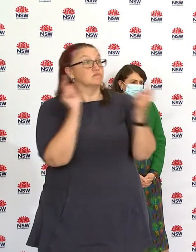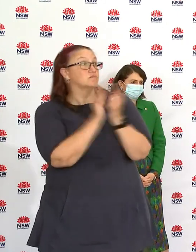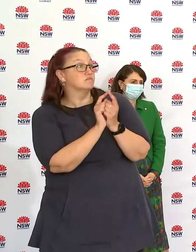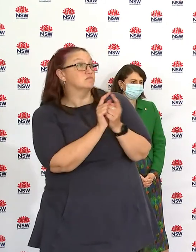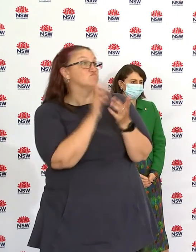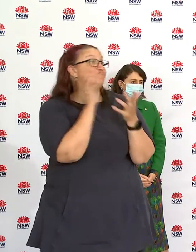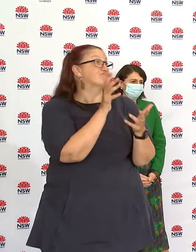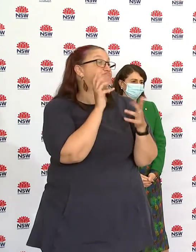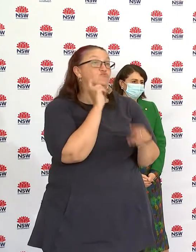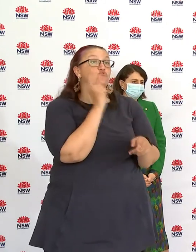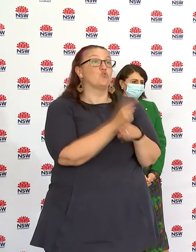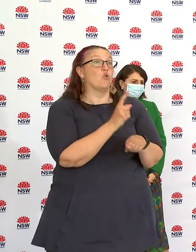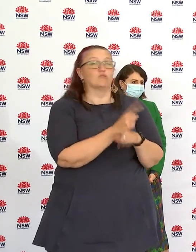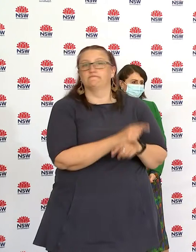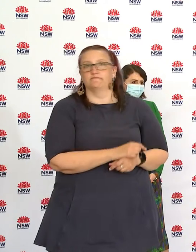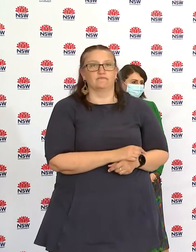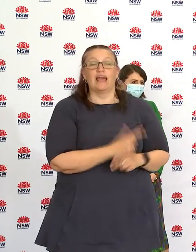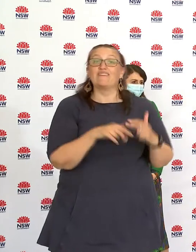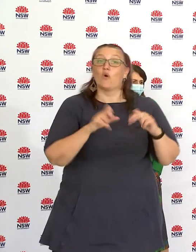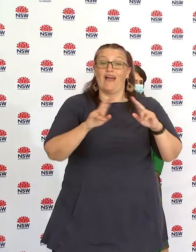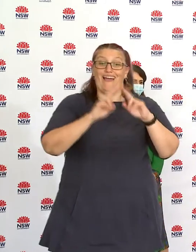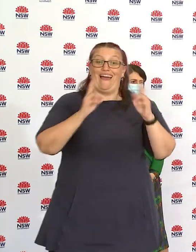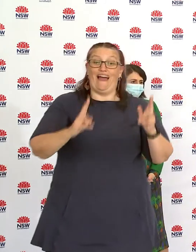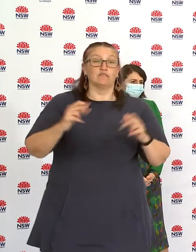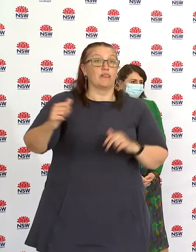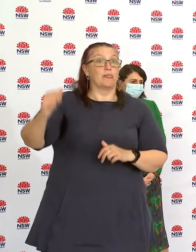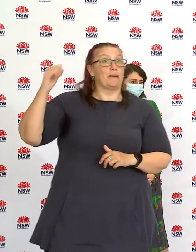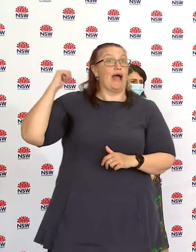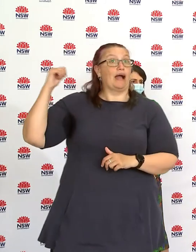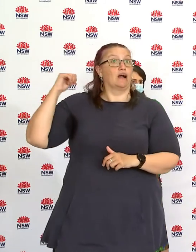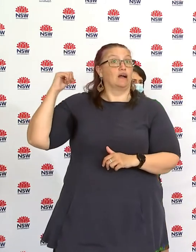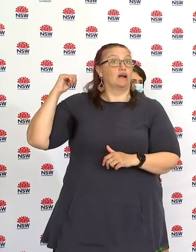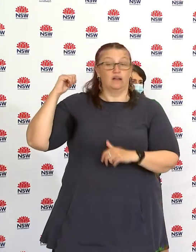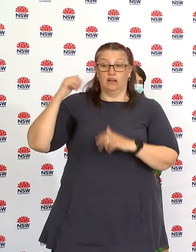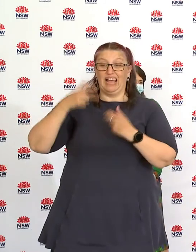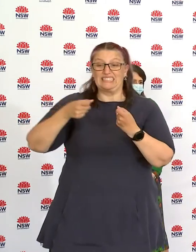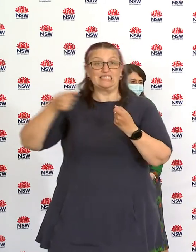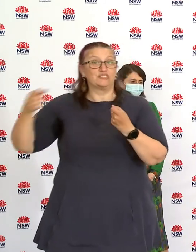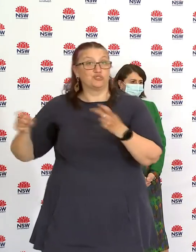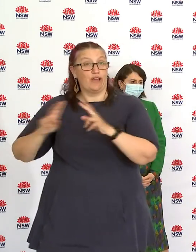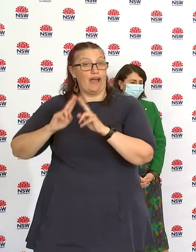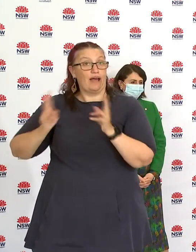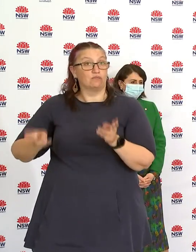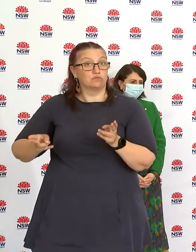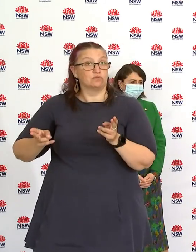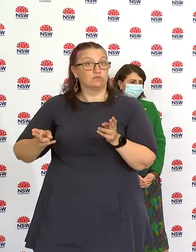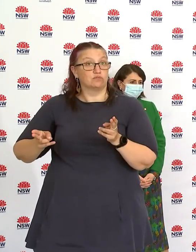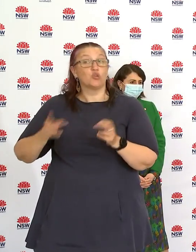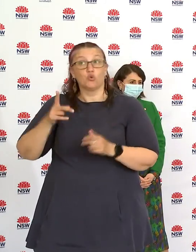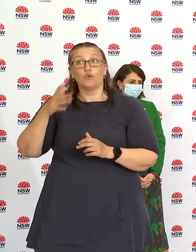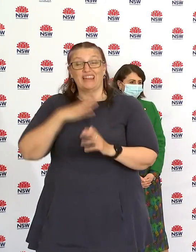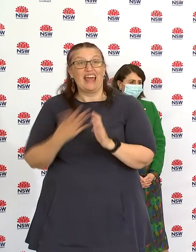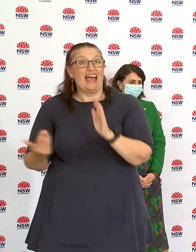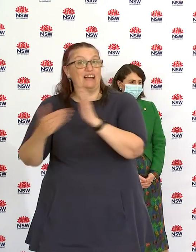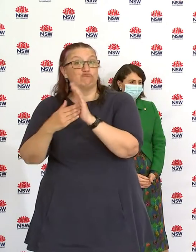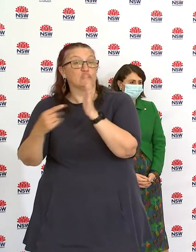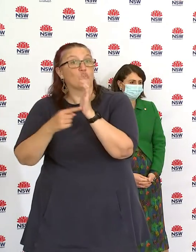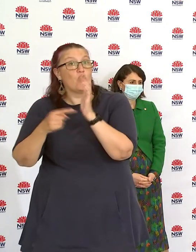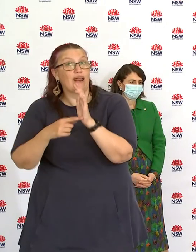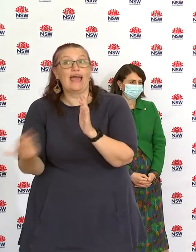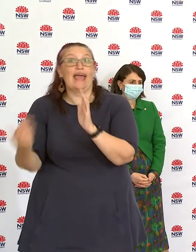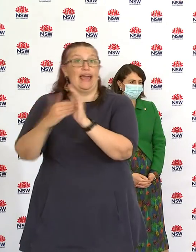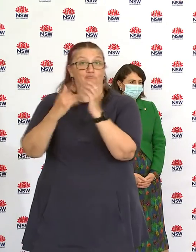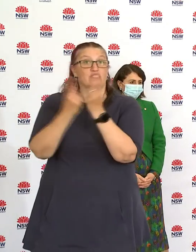for works like an extension or reno at the back of the house where you may have five trades we expect you to have and other amenities on site to do with those trades